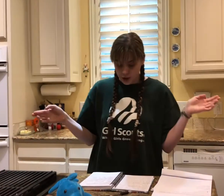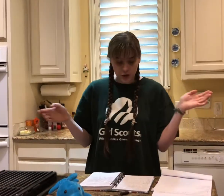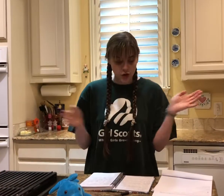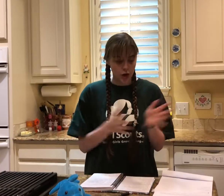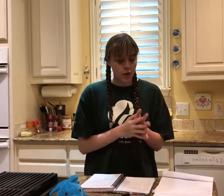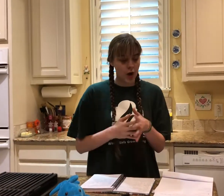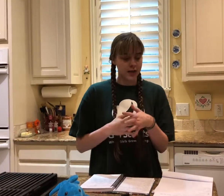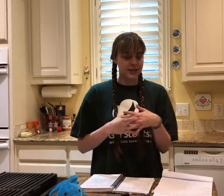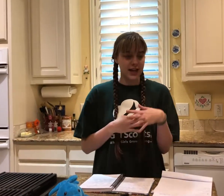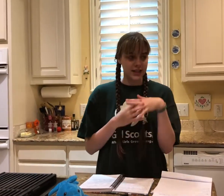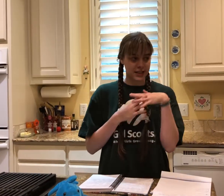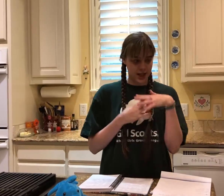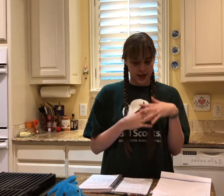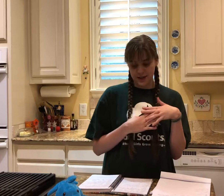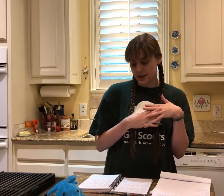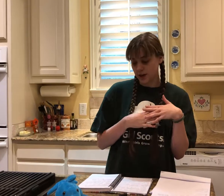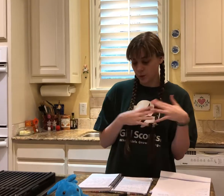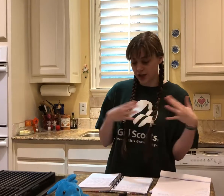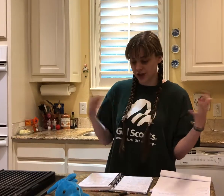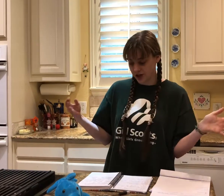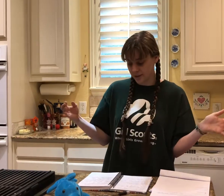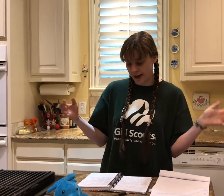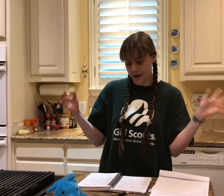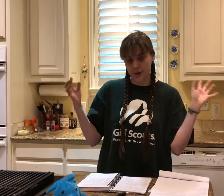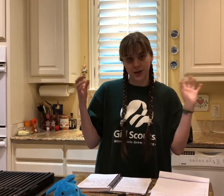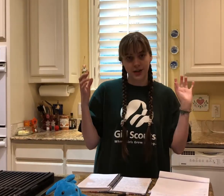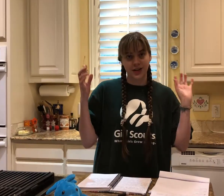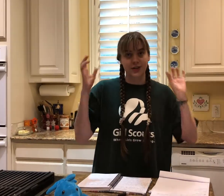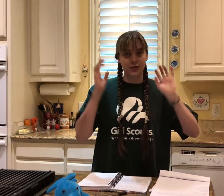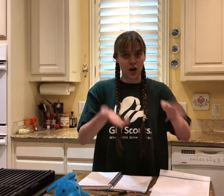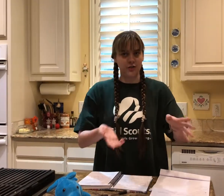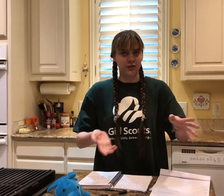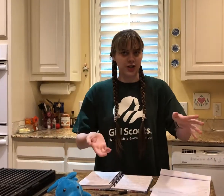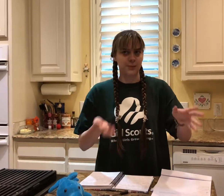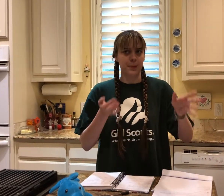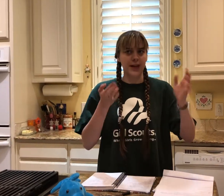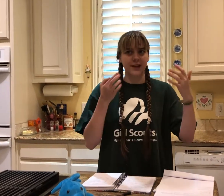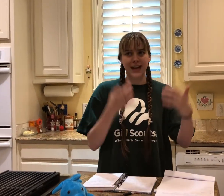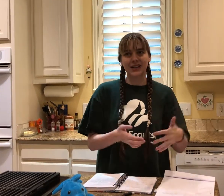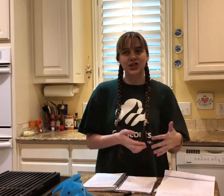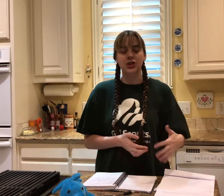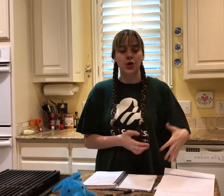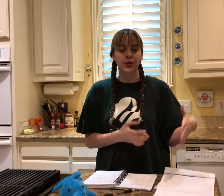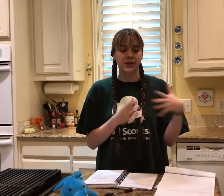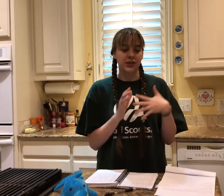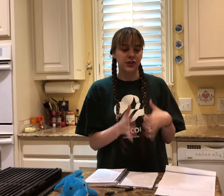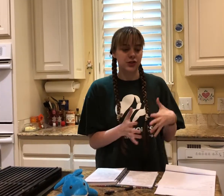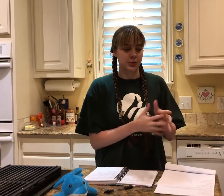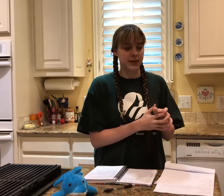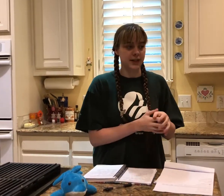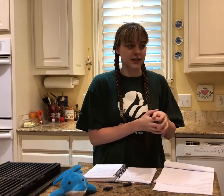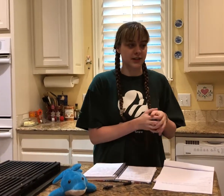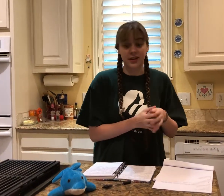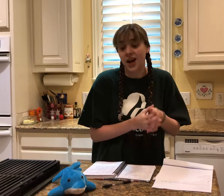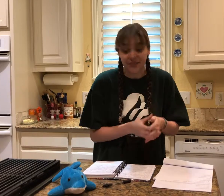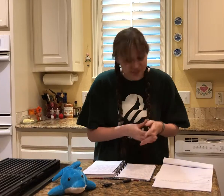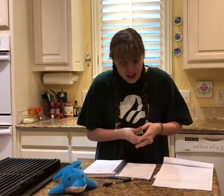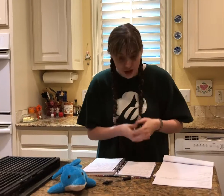so on day six we talked about starfish but they're actually known as sea stars because they're not fish